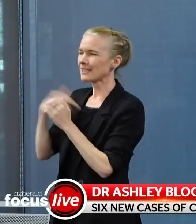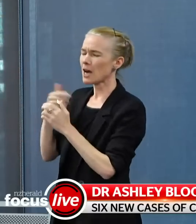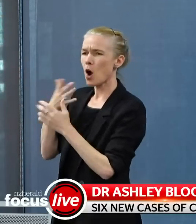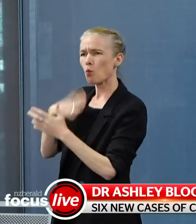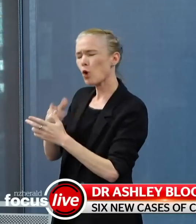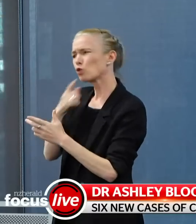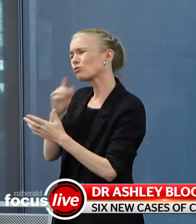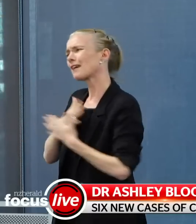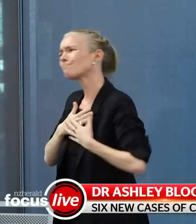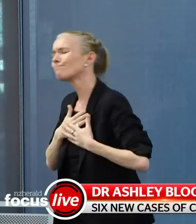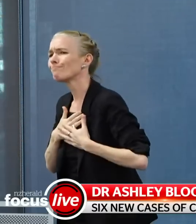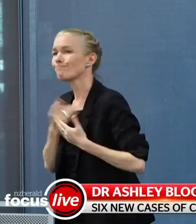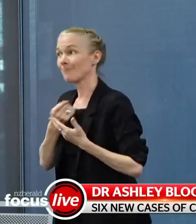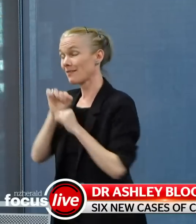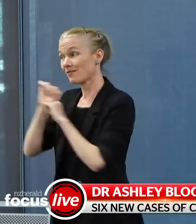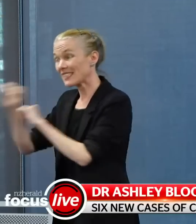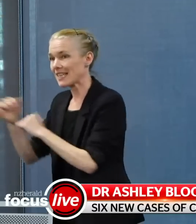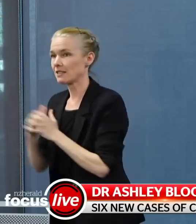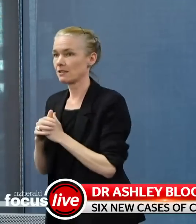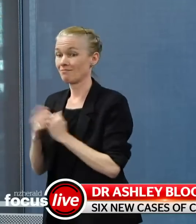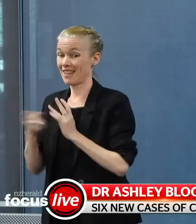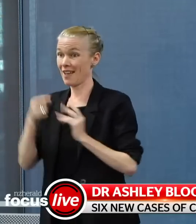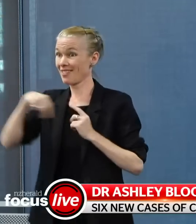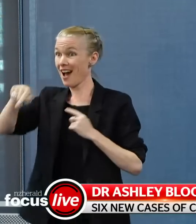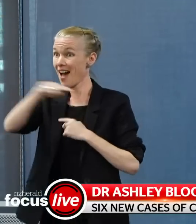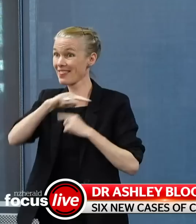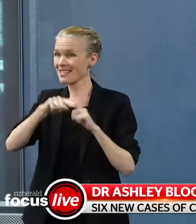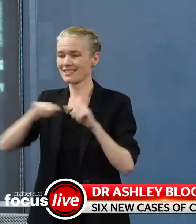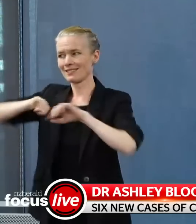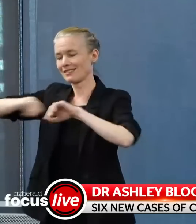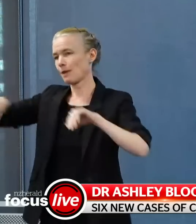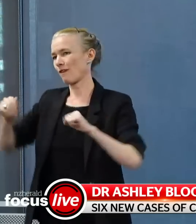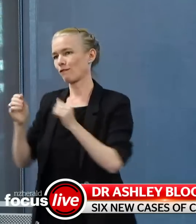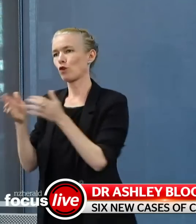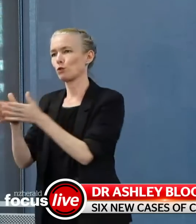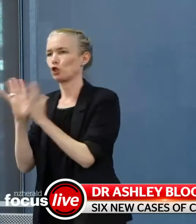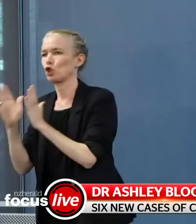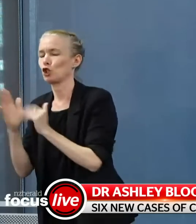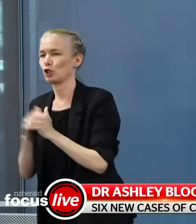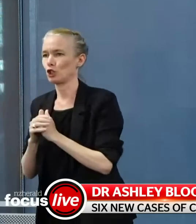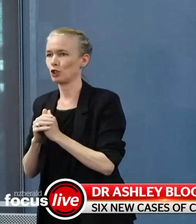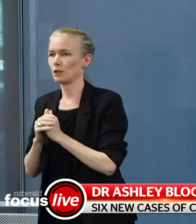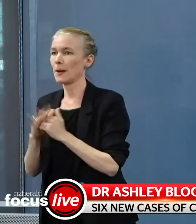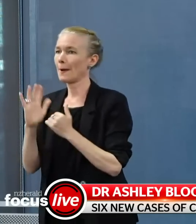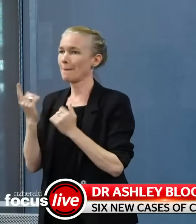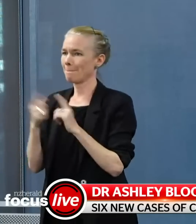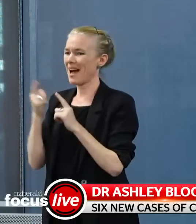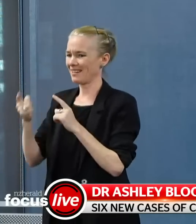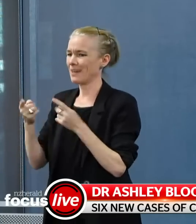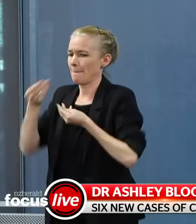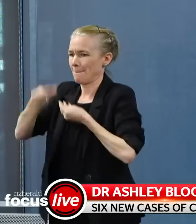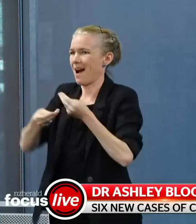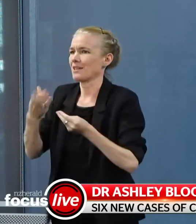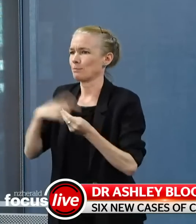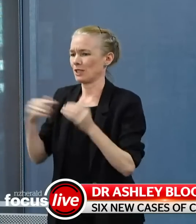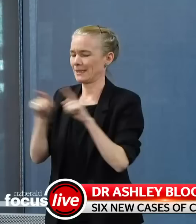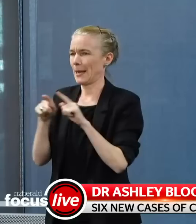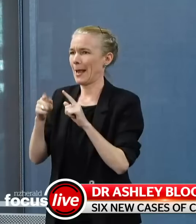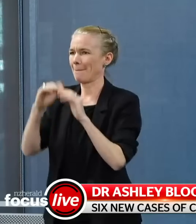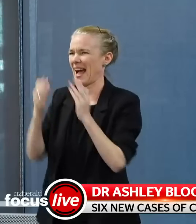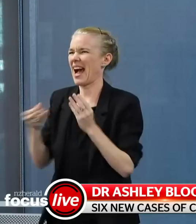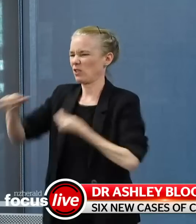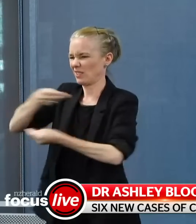with the Mount Roskill group. And so they've been infected because they were at the household at the same time. And that involves